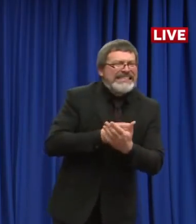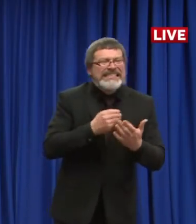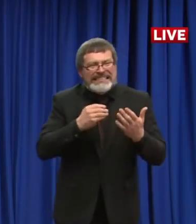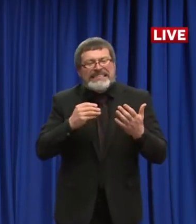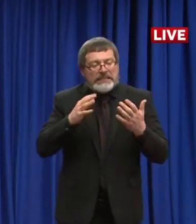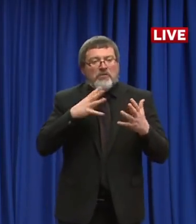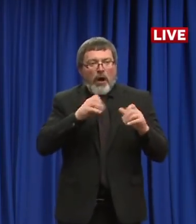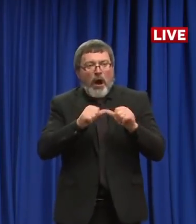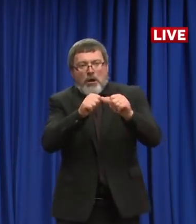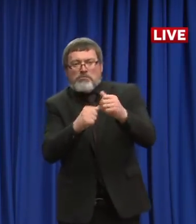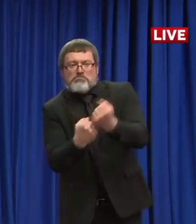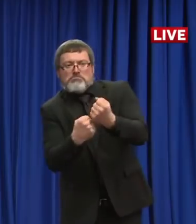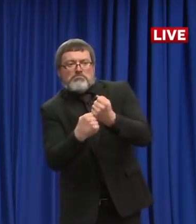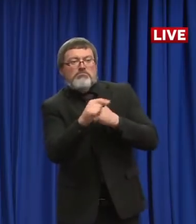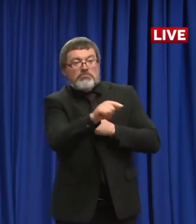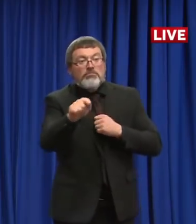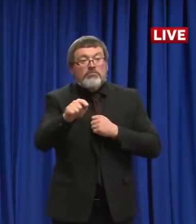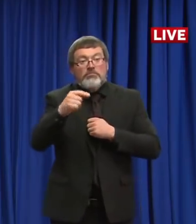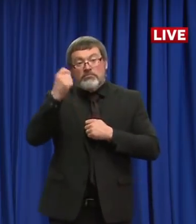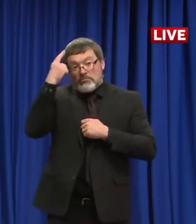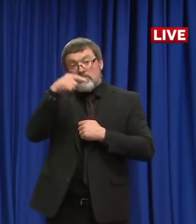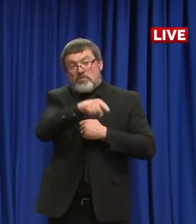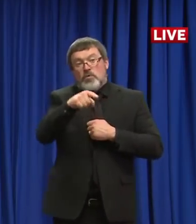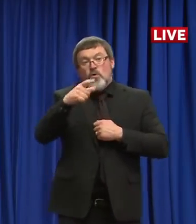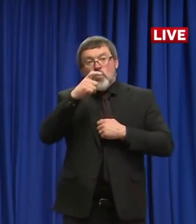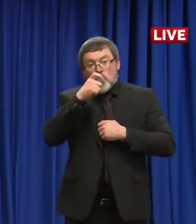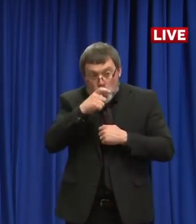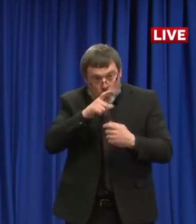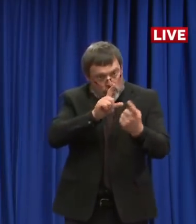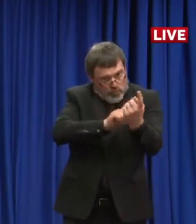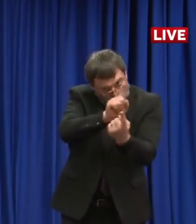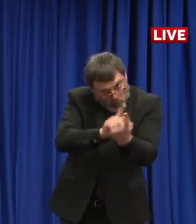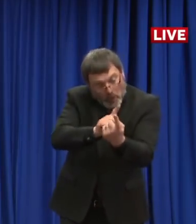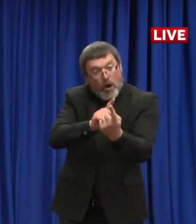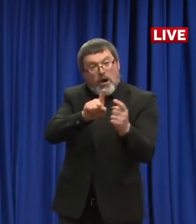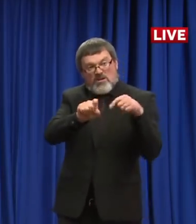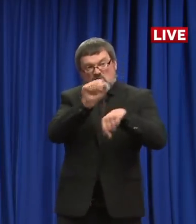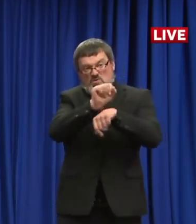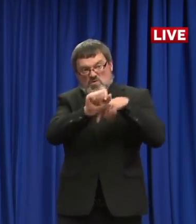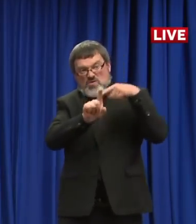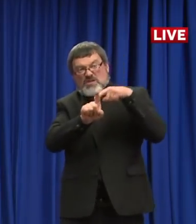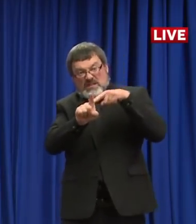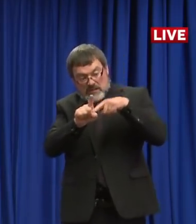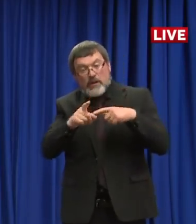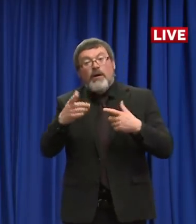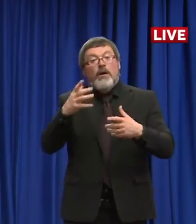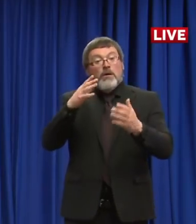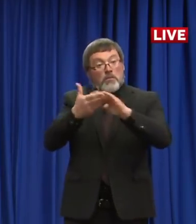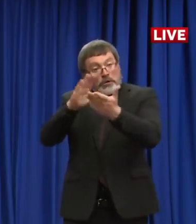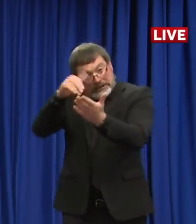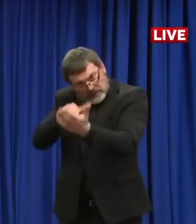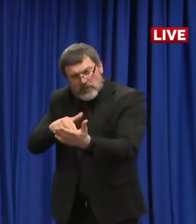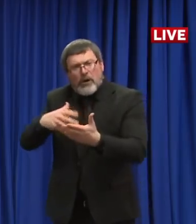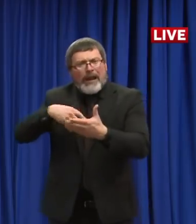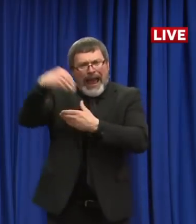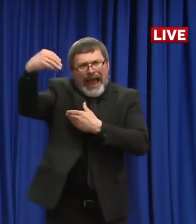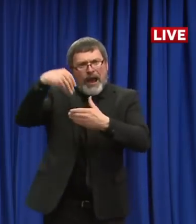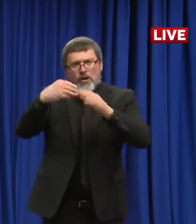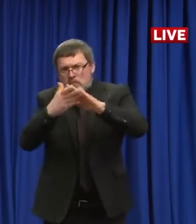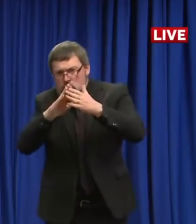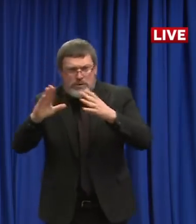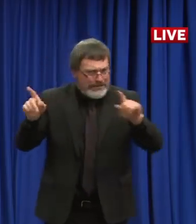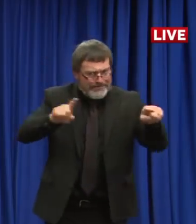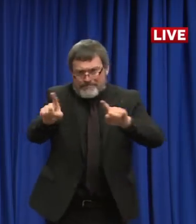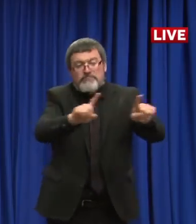provide long term care facilities in facility based settings as well as in the home and in the community. This program ensures that the critical